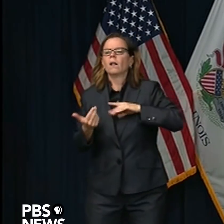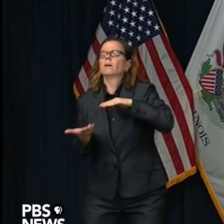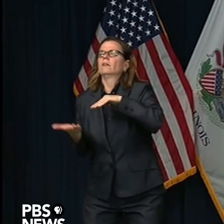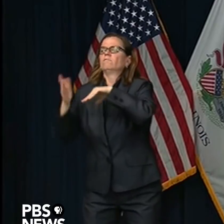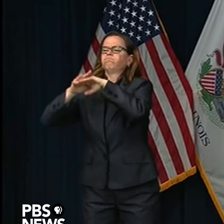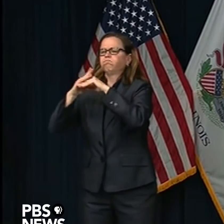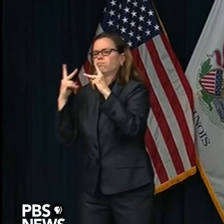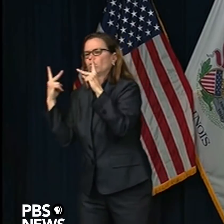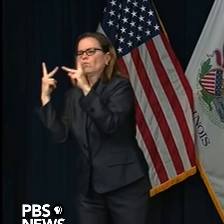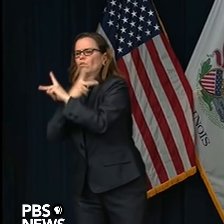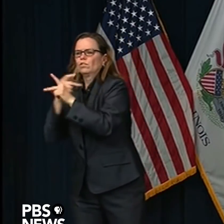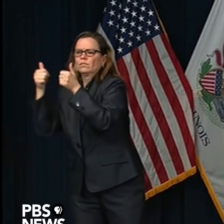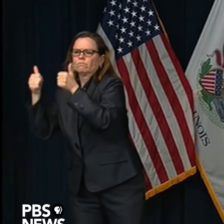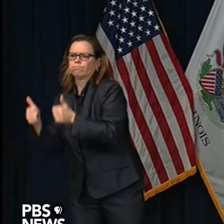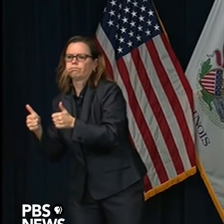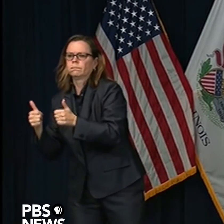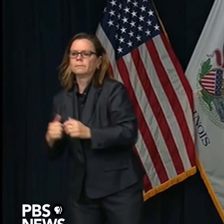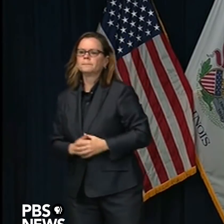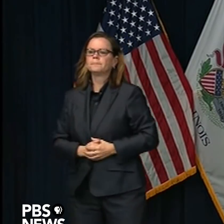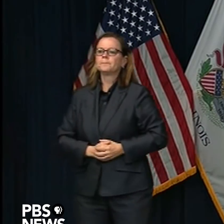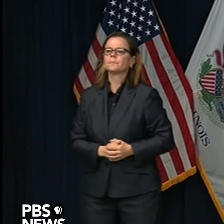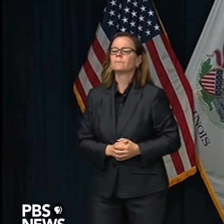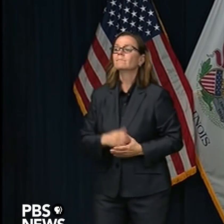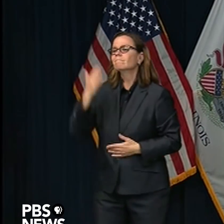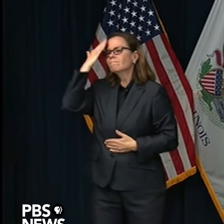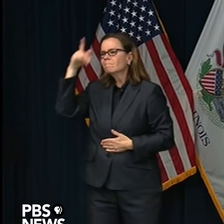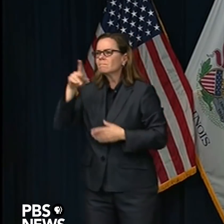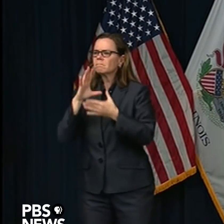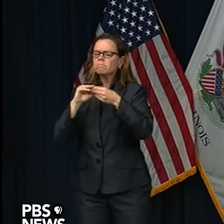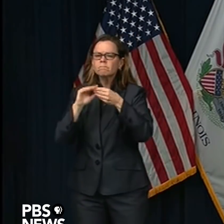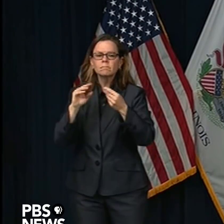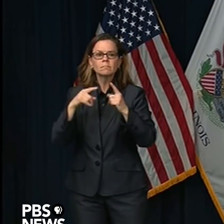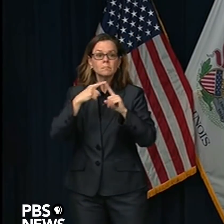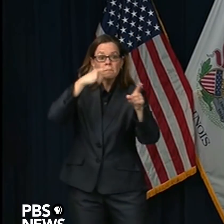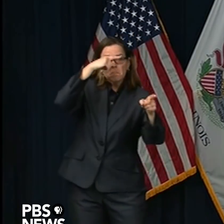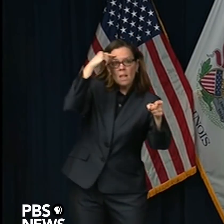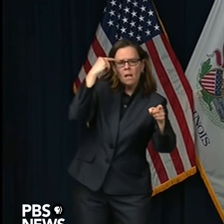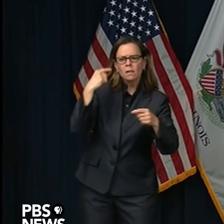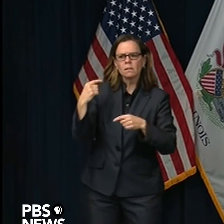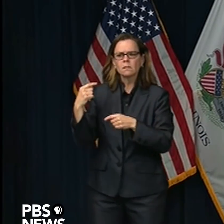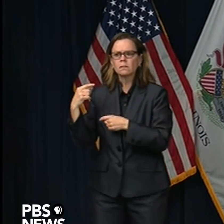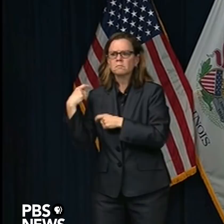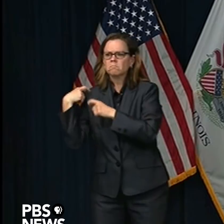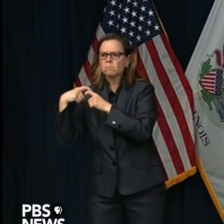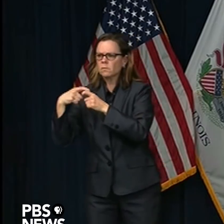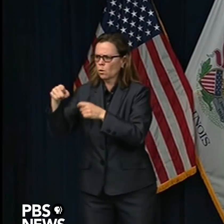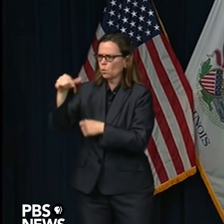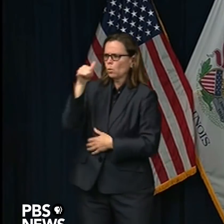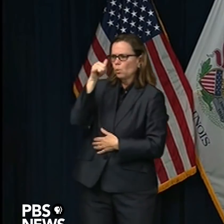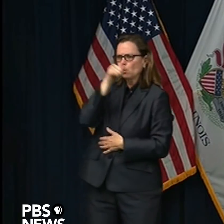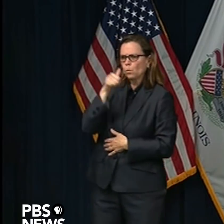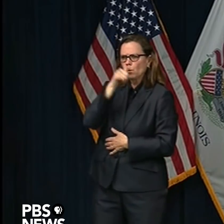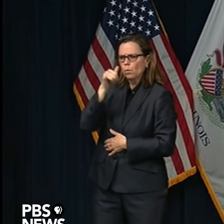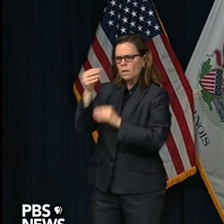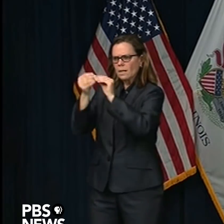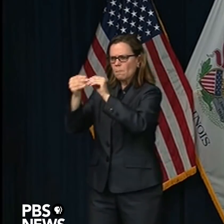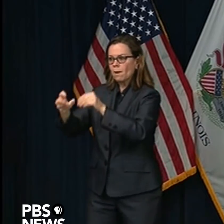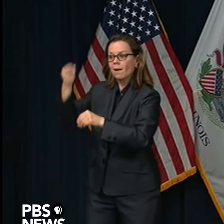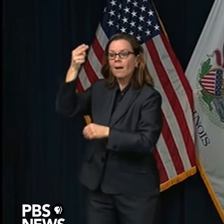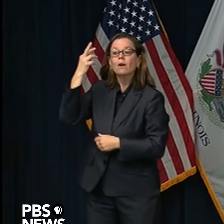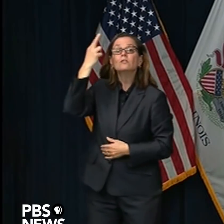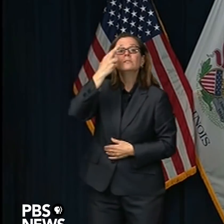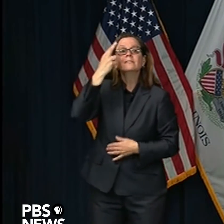that have these high risk. African Americans, we know, have a higher risk of hypertension, other cardiac